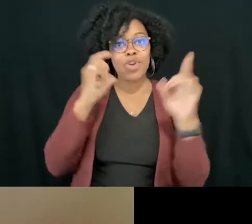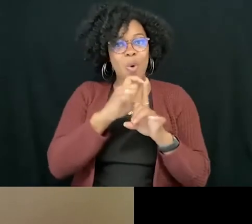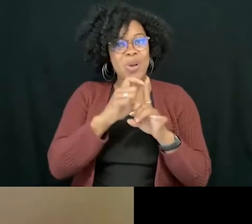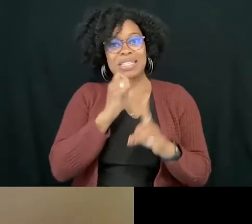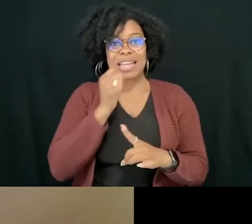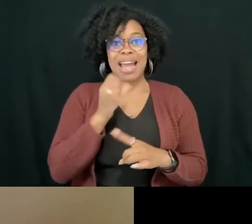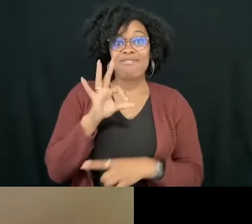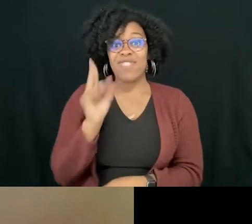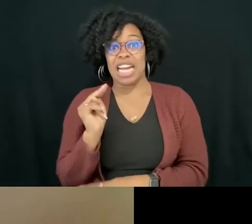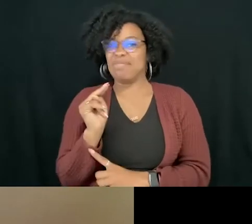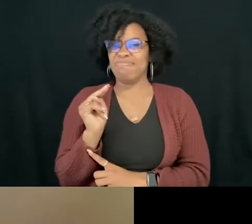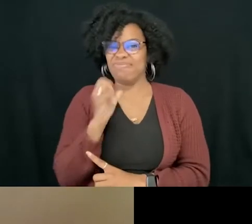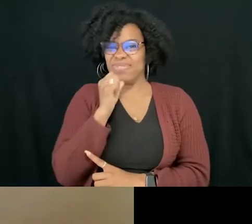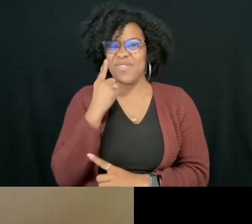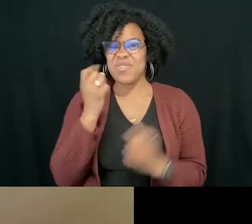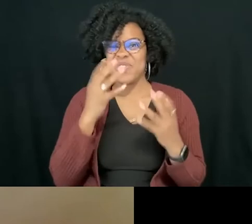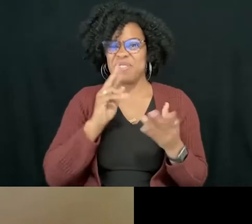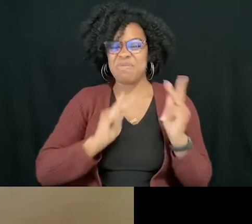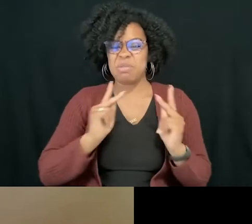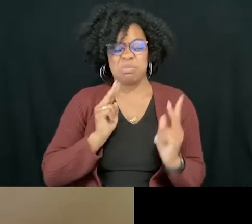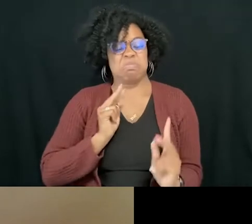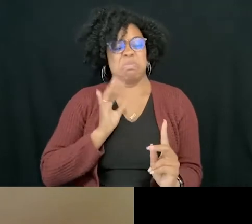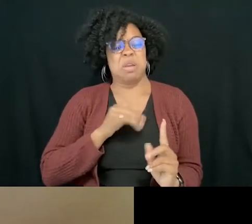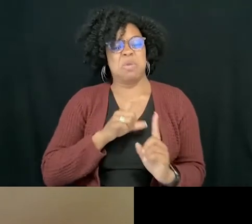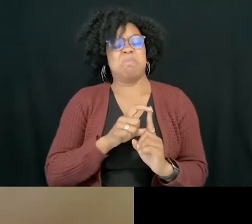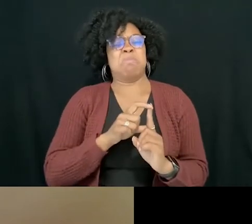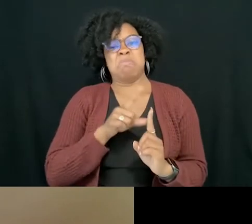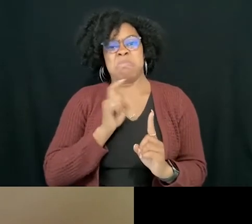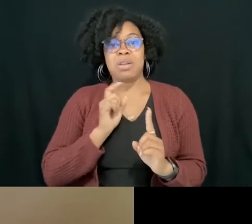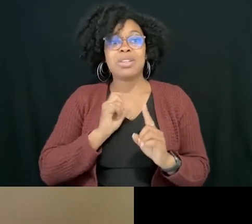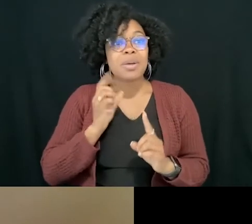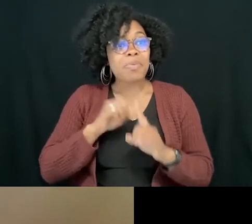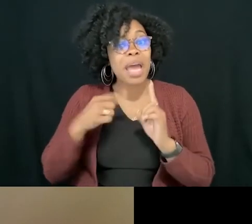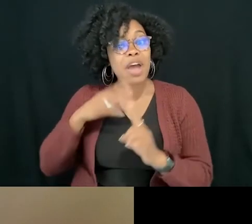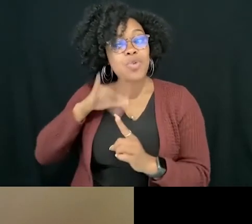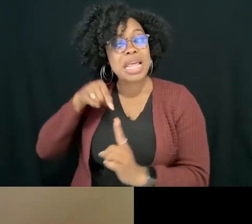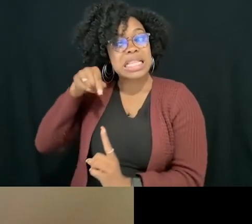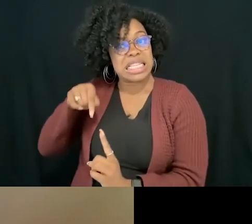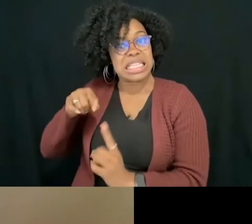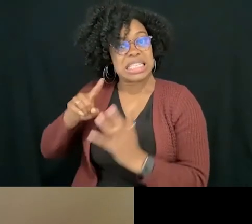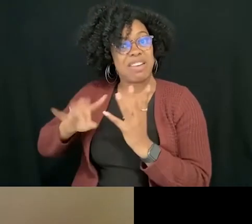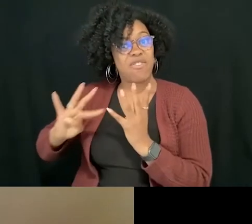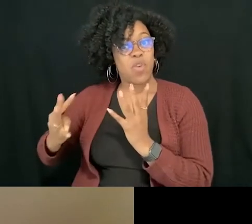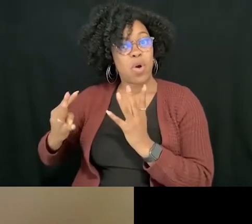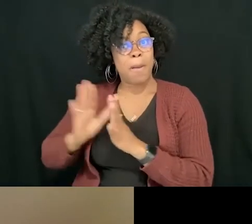a lot of people. So I knew that with this book, because it's an older reader, we could. And so we did